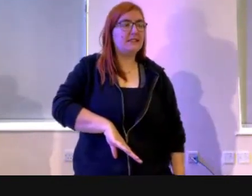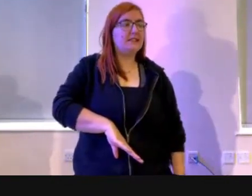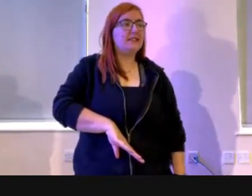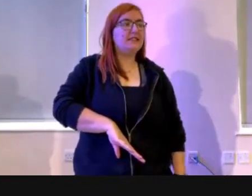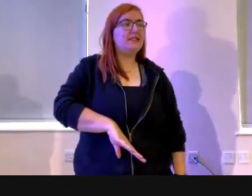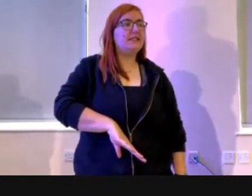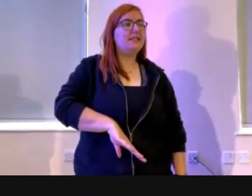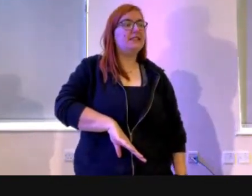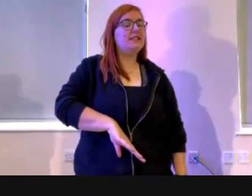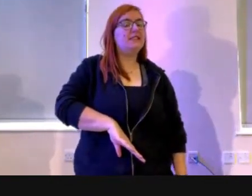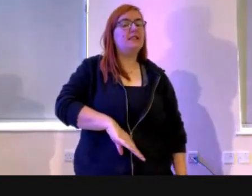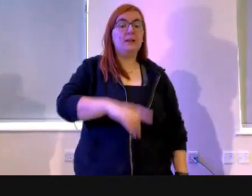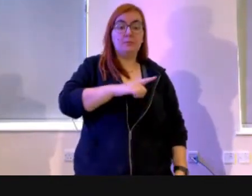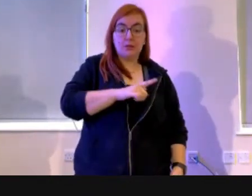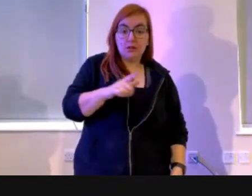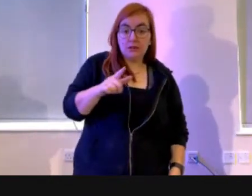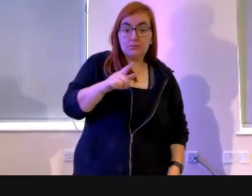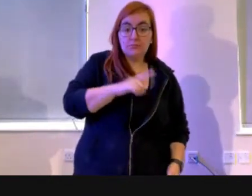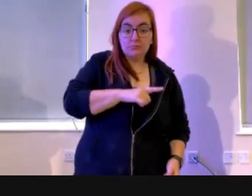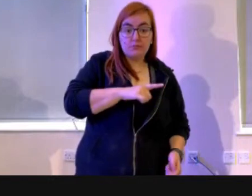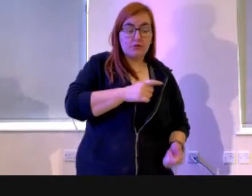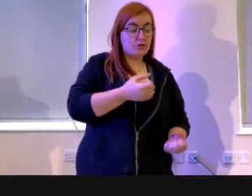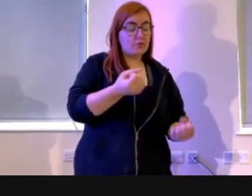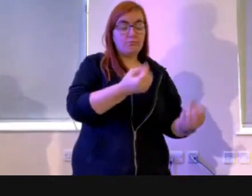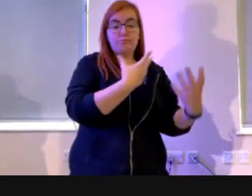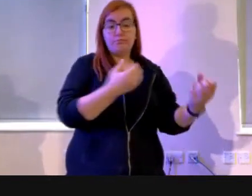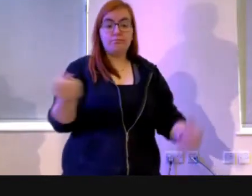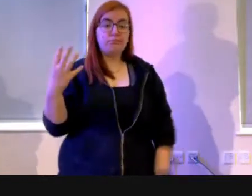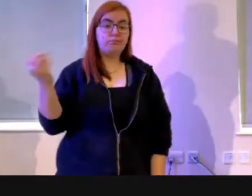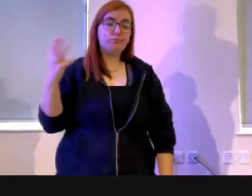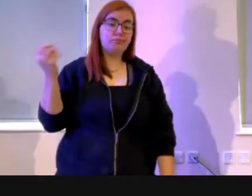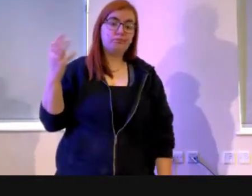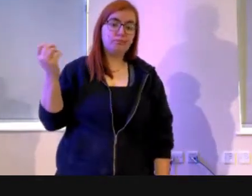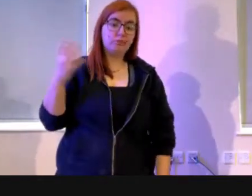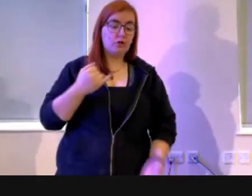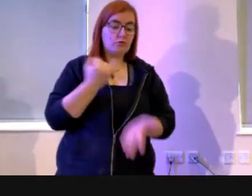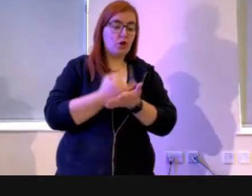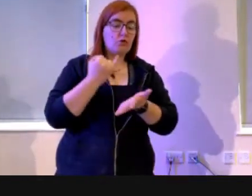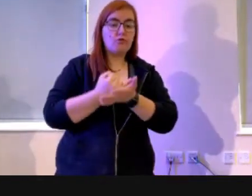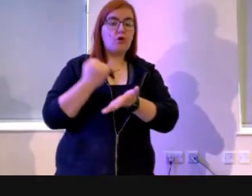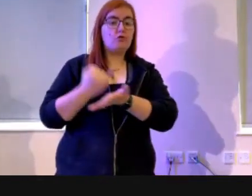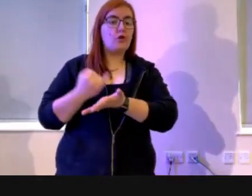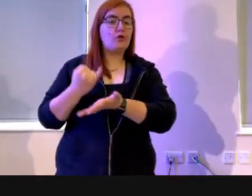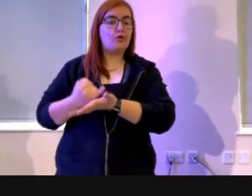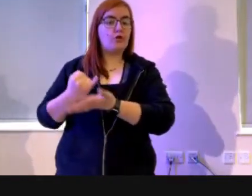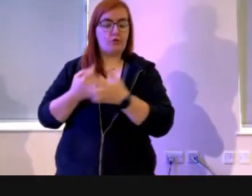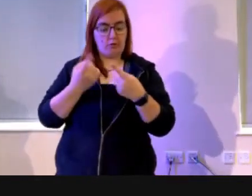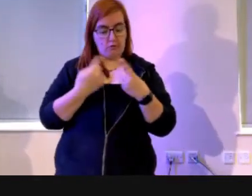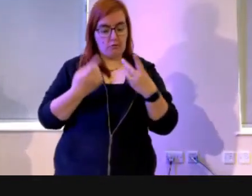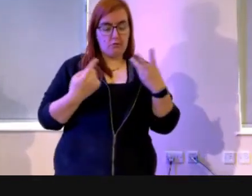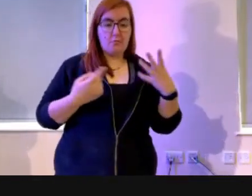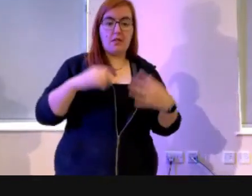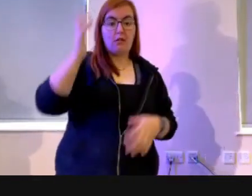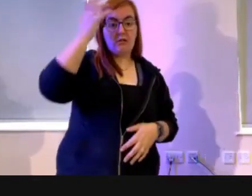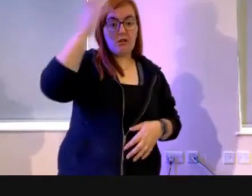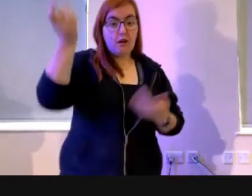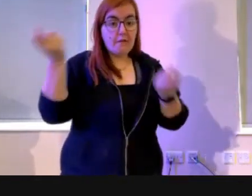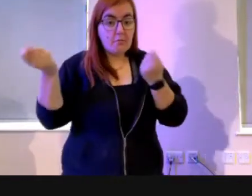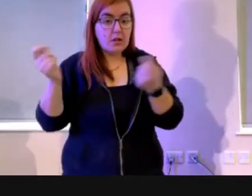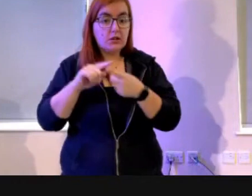Because what you hear is all the stuff that's going wrong. Be it with our government, be it with our country, be it